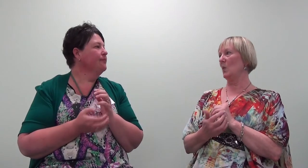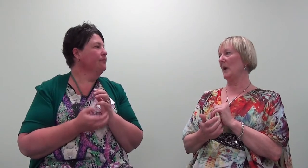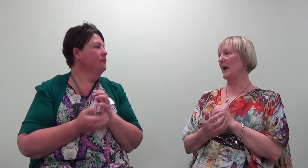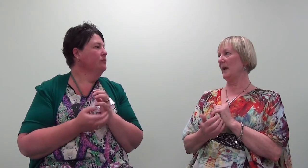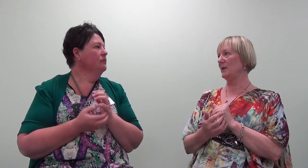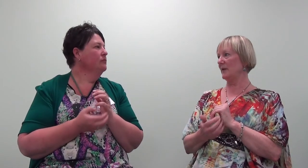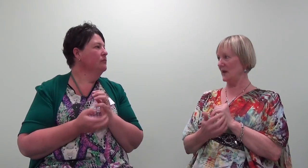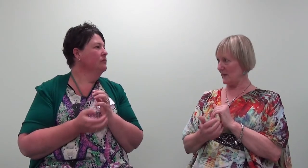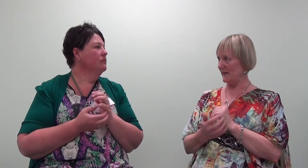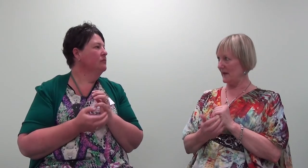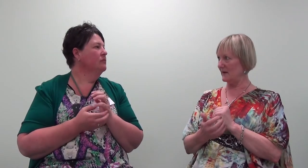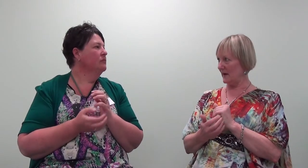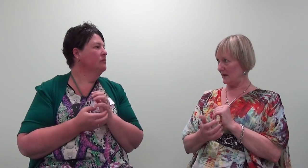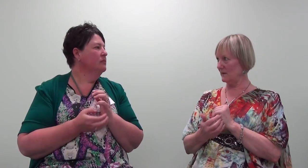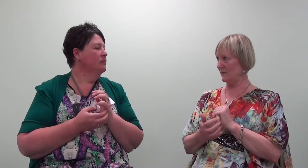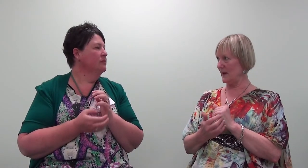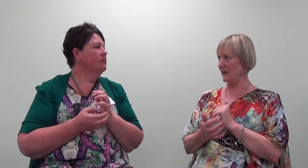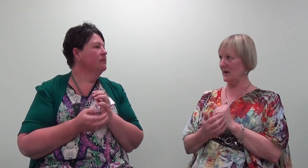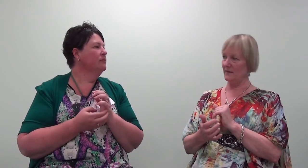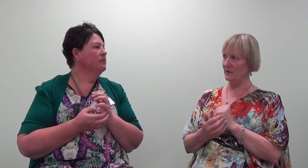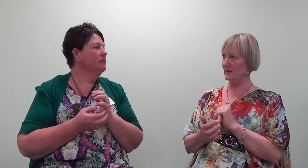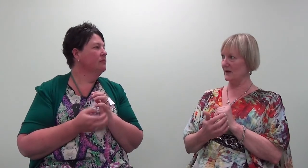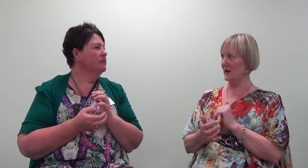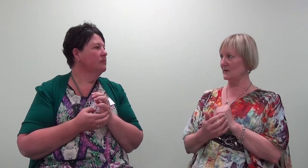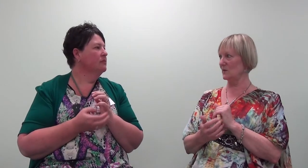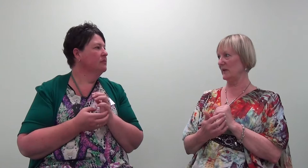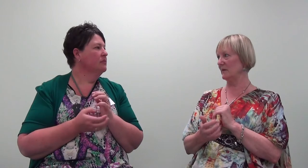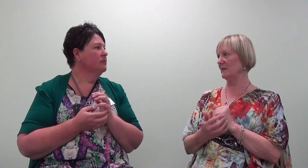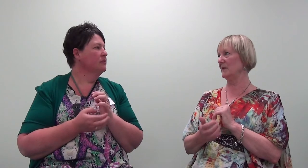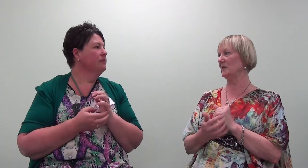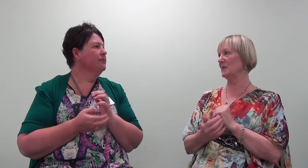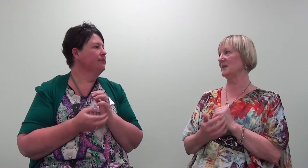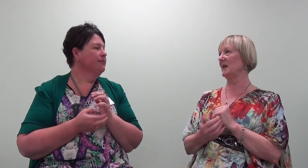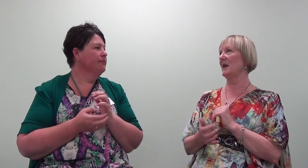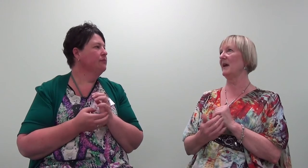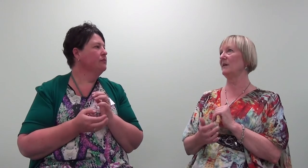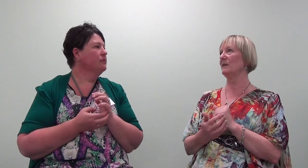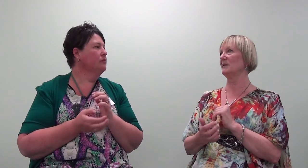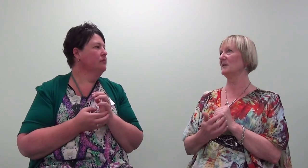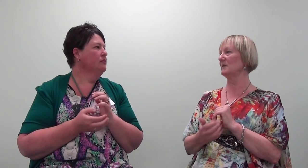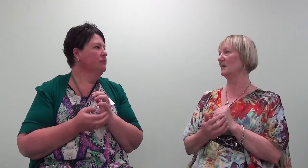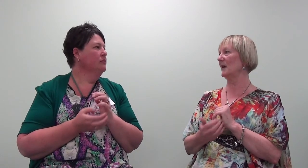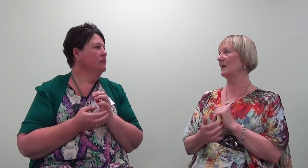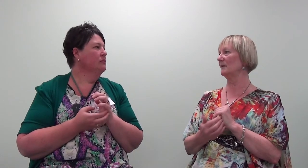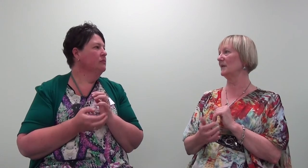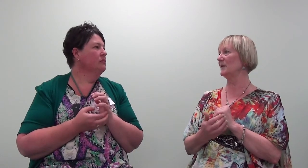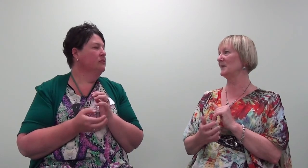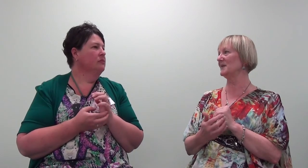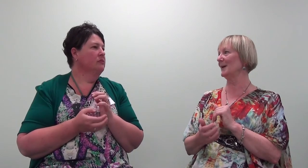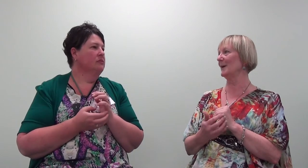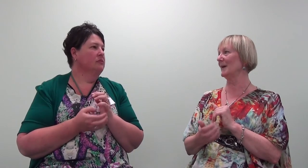When you think about that now. That part of you that's connected with it. 50%. How is that 50% going?